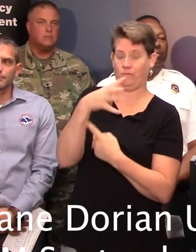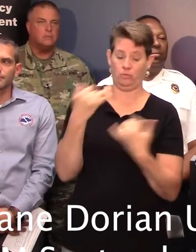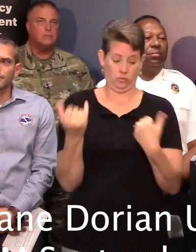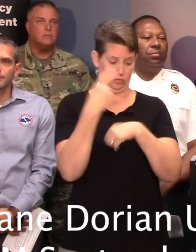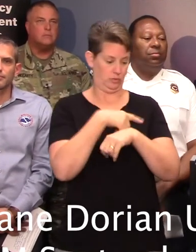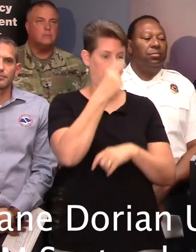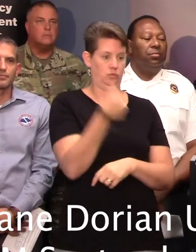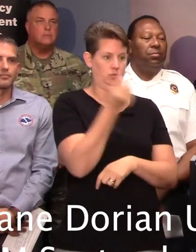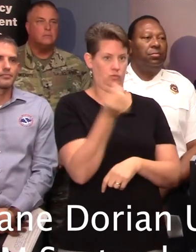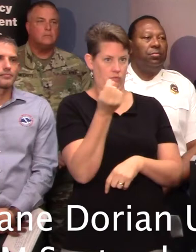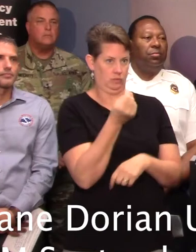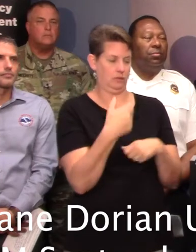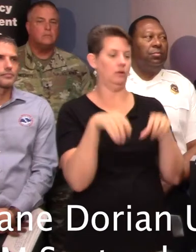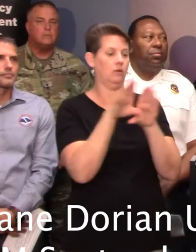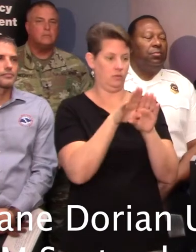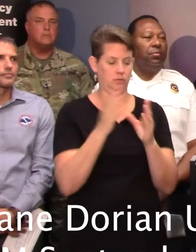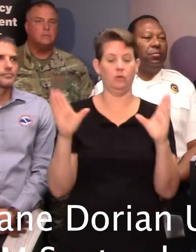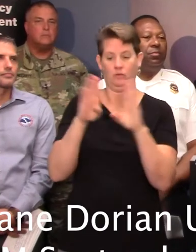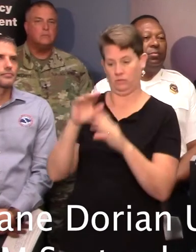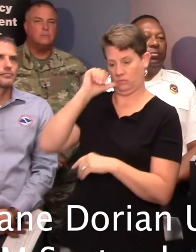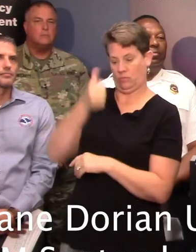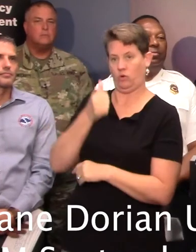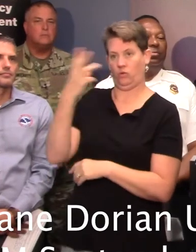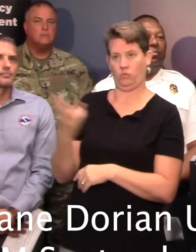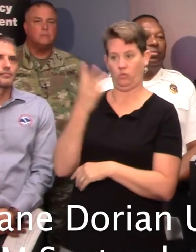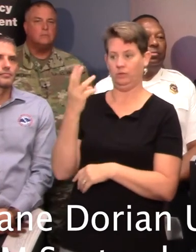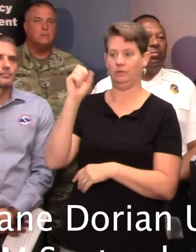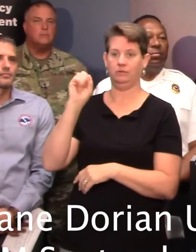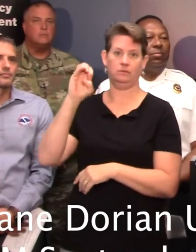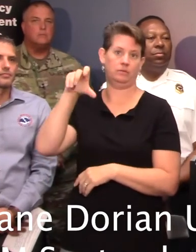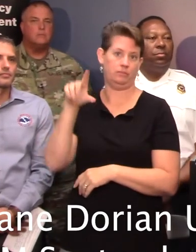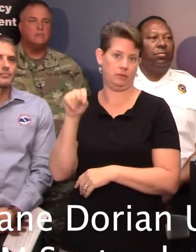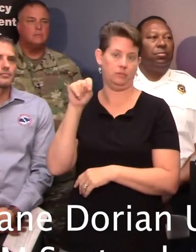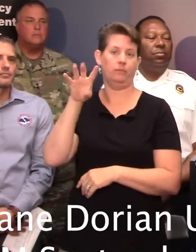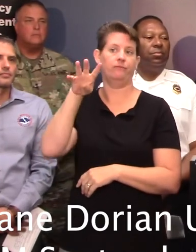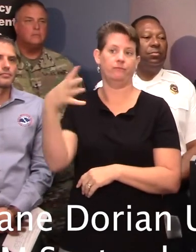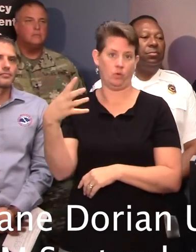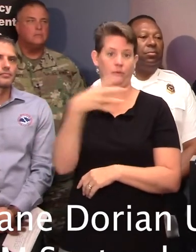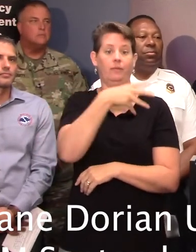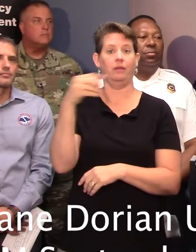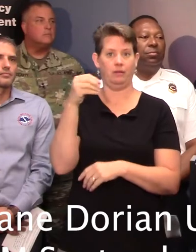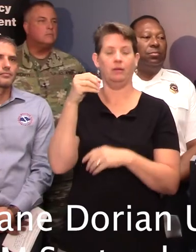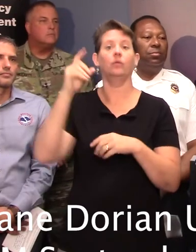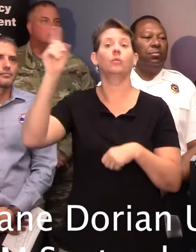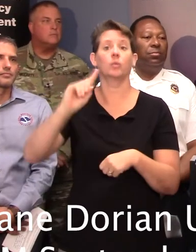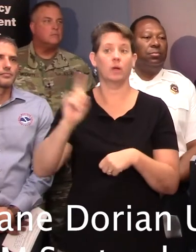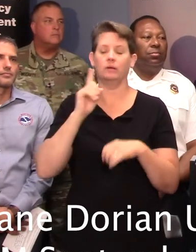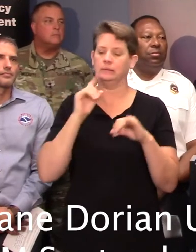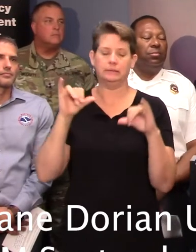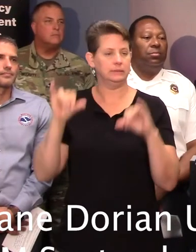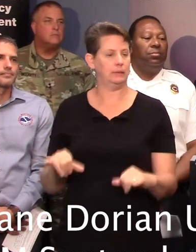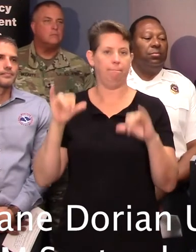today. This is Tuesday. They'll be closed tomorrow on Wednesday, September the 4th in the following counties, the same